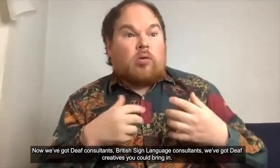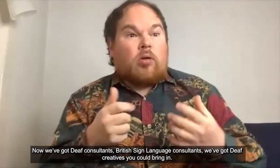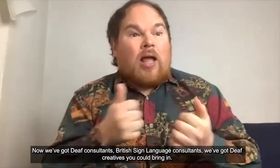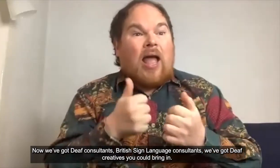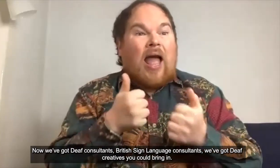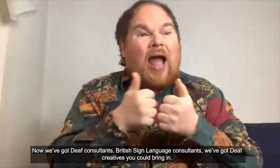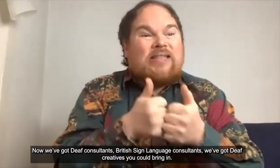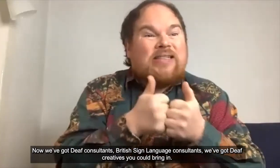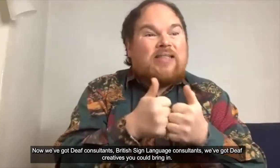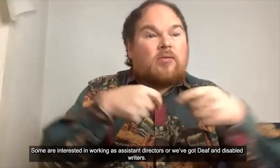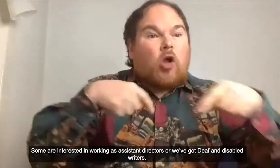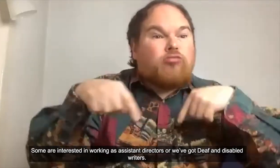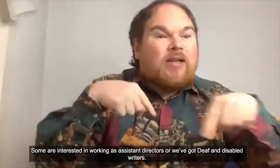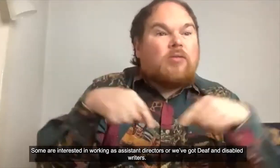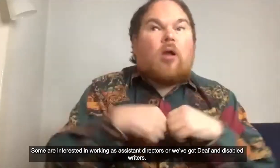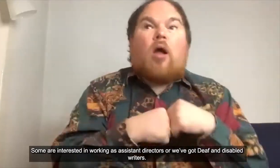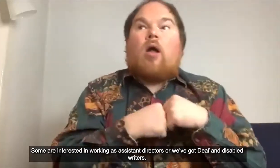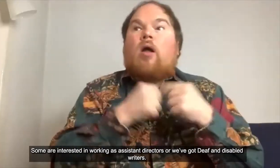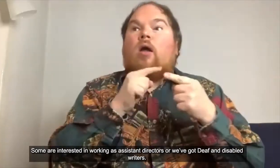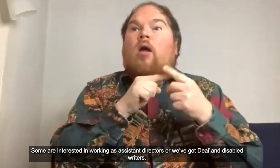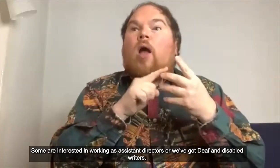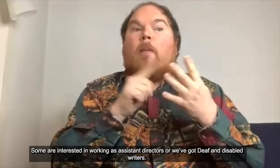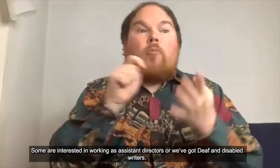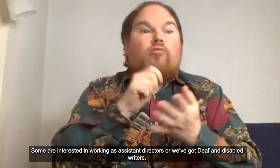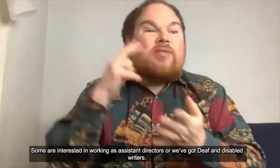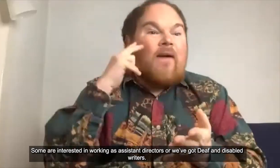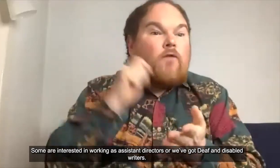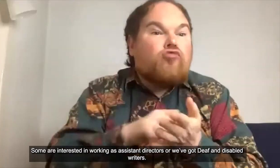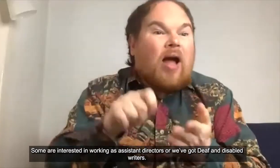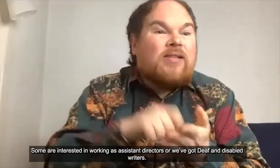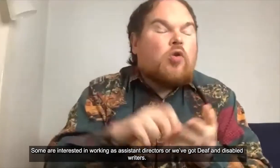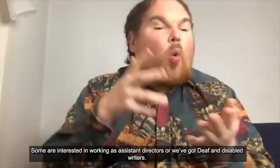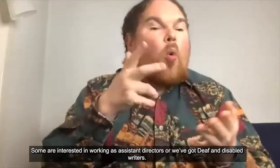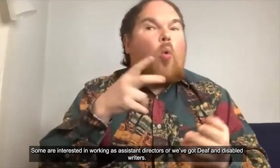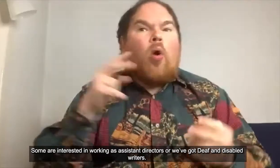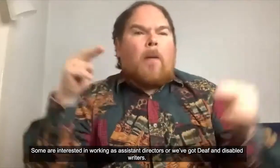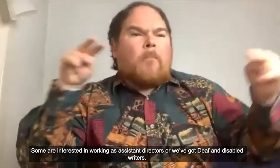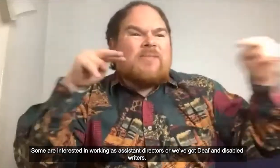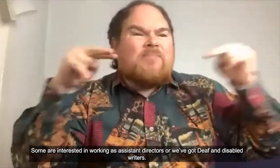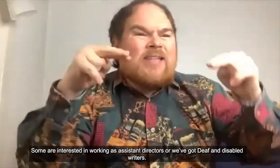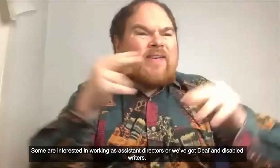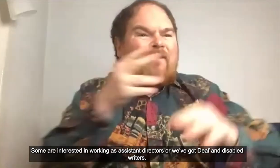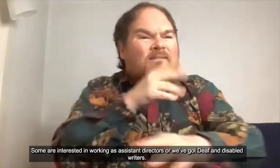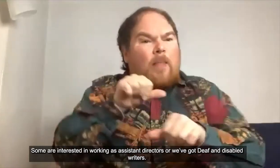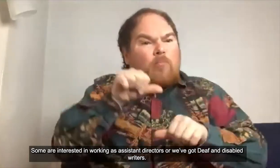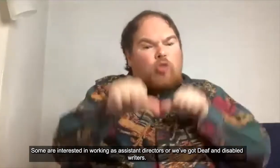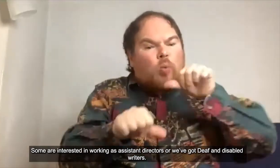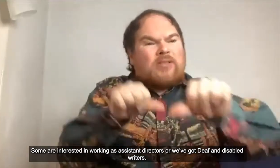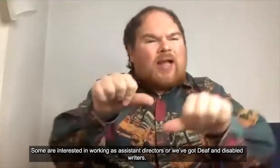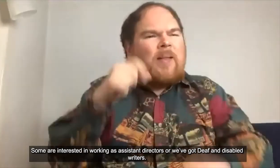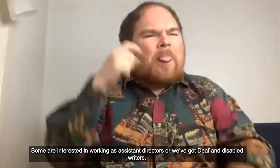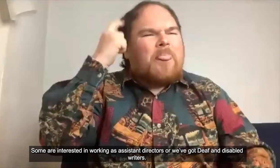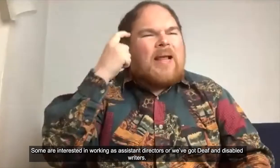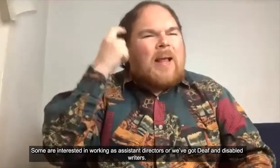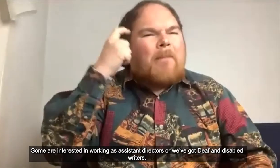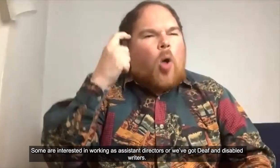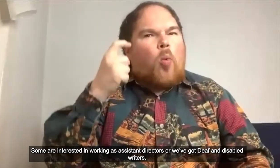and some of we've got uh some of them are interested in working as assistant directors or we've got different uh definitely writers